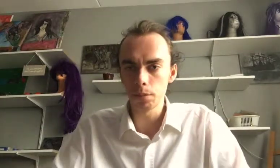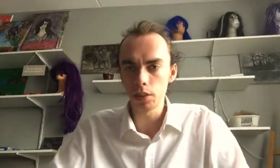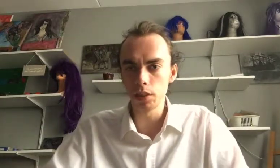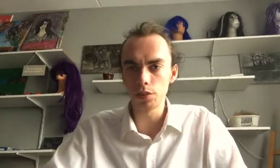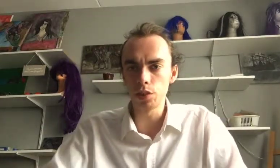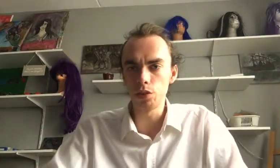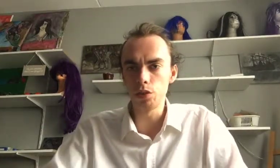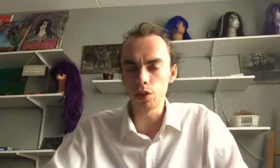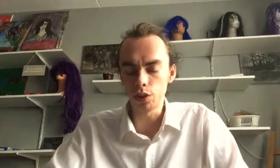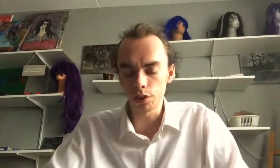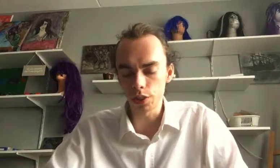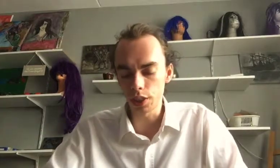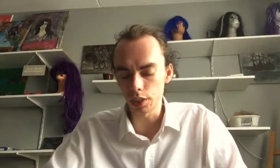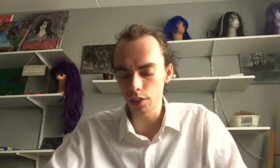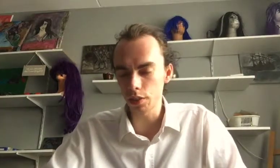If you understand it.